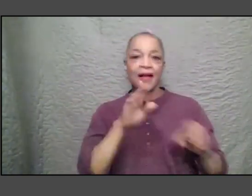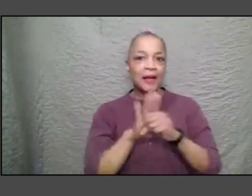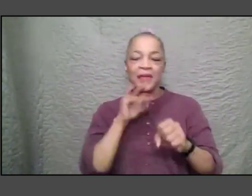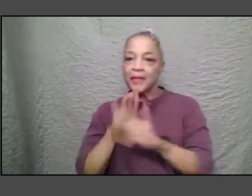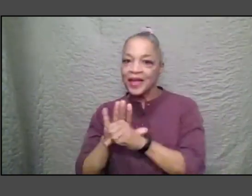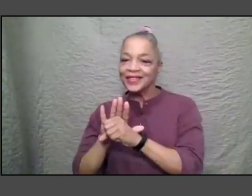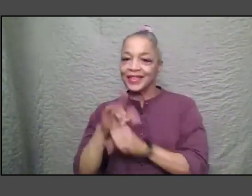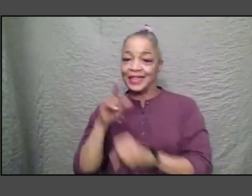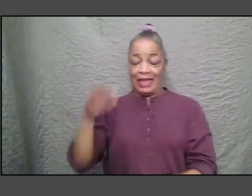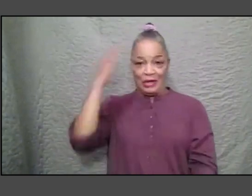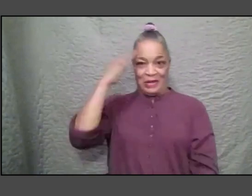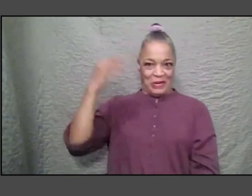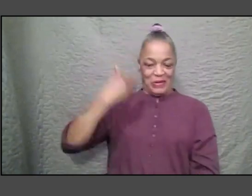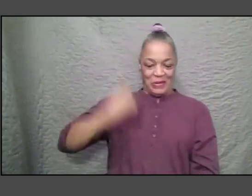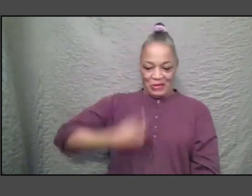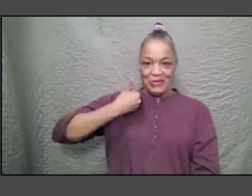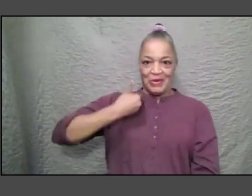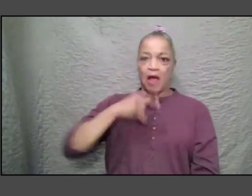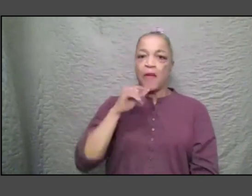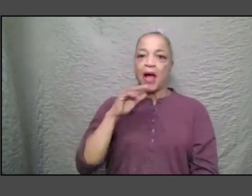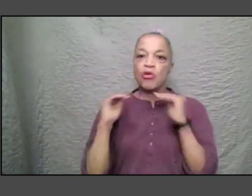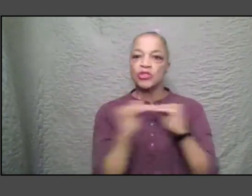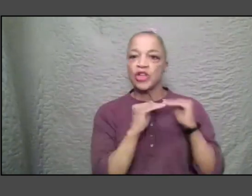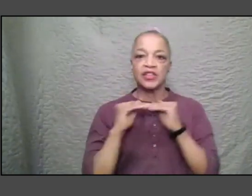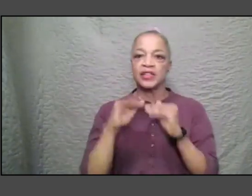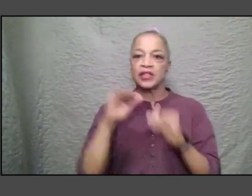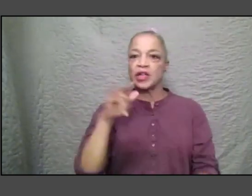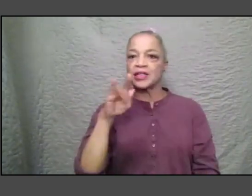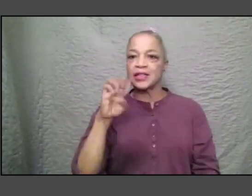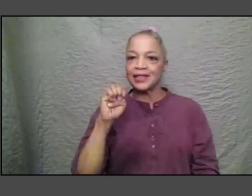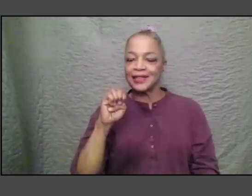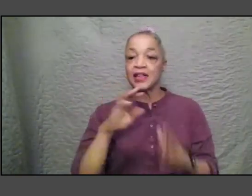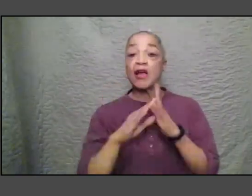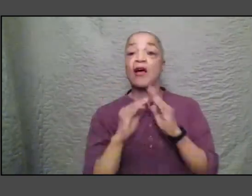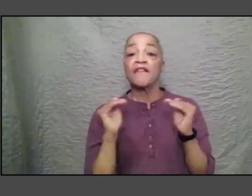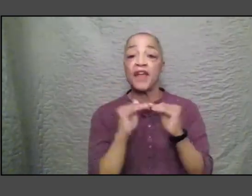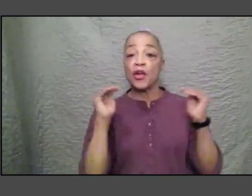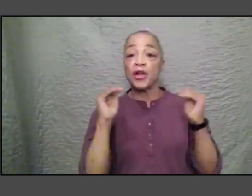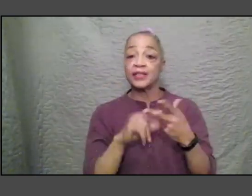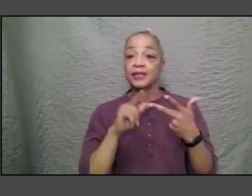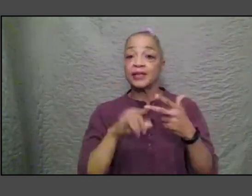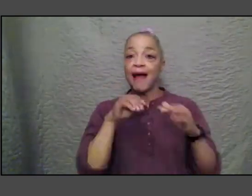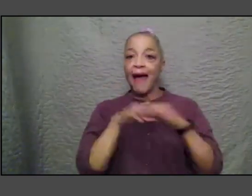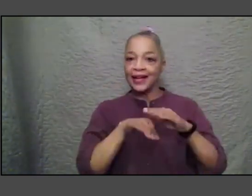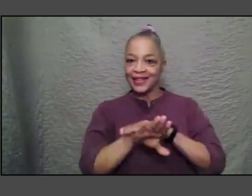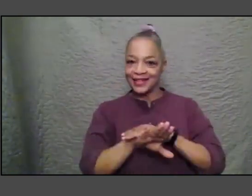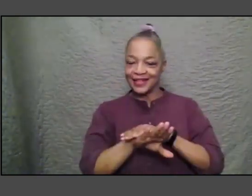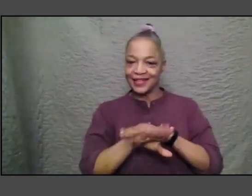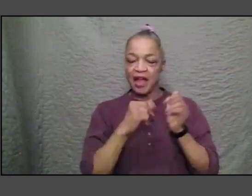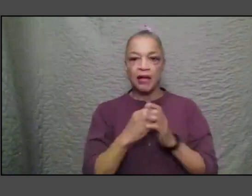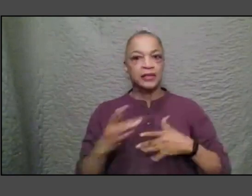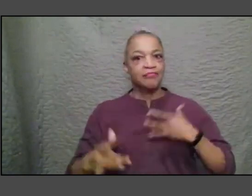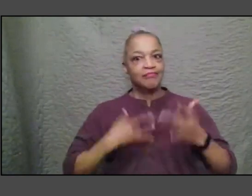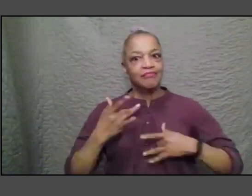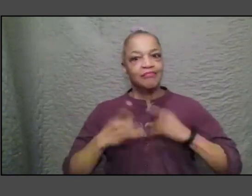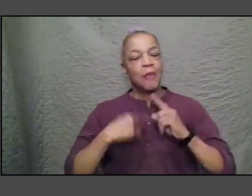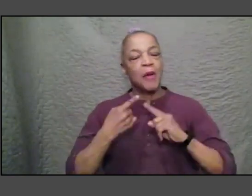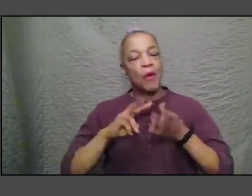justice and fairness and access and exhilaration about what it means to open things up in that